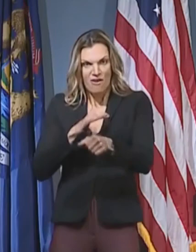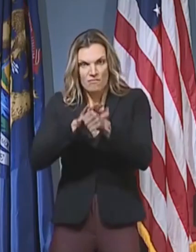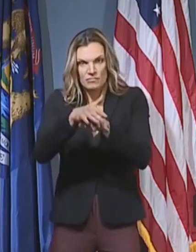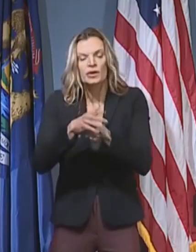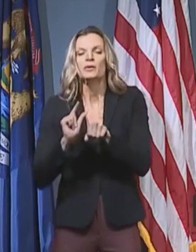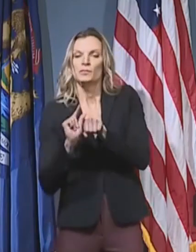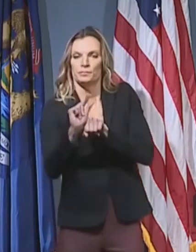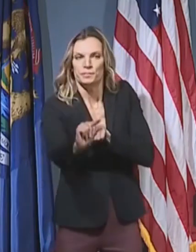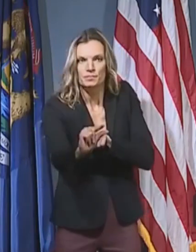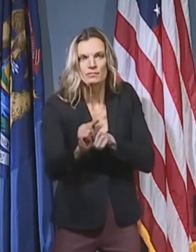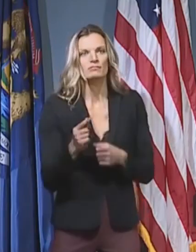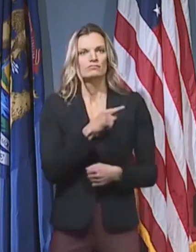in the midst of this pandemic.